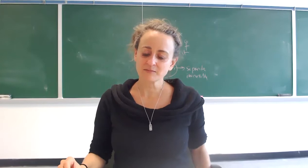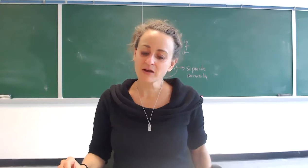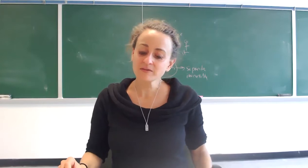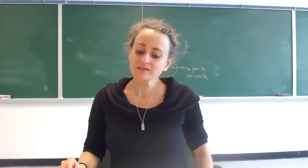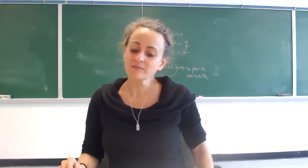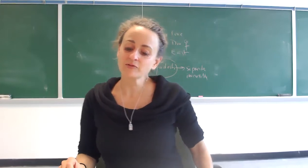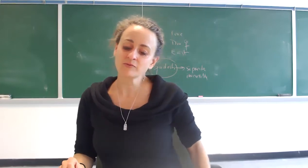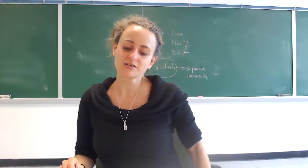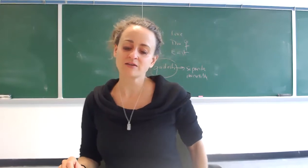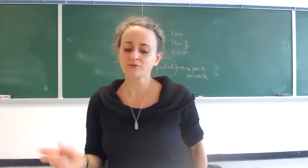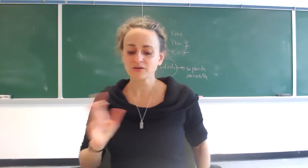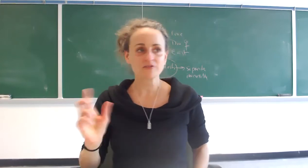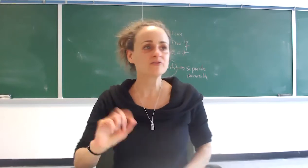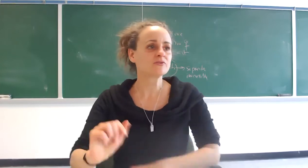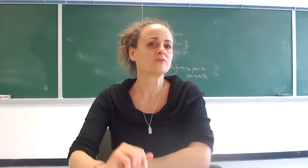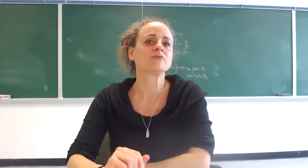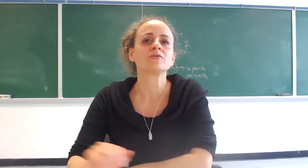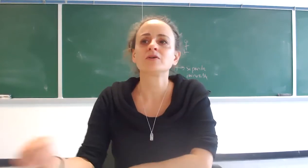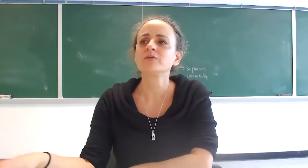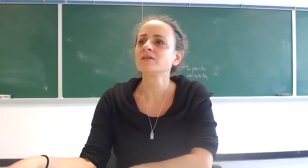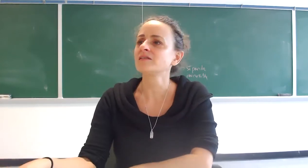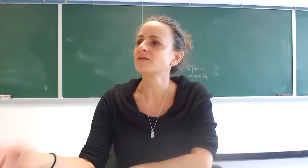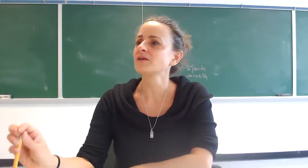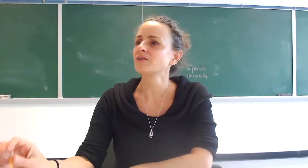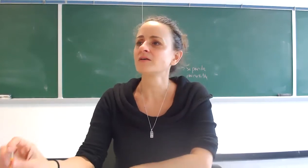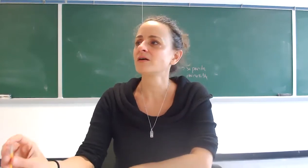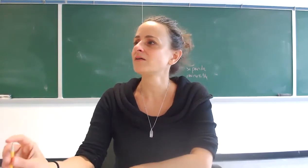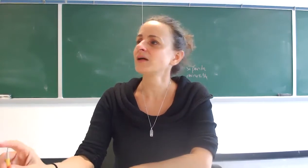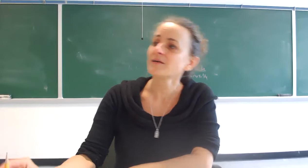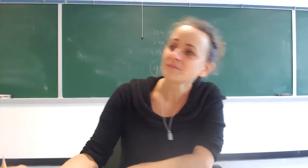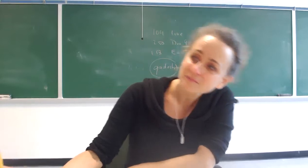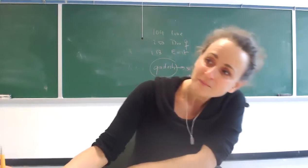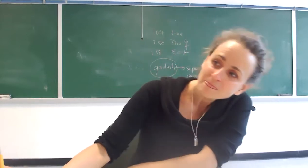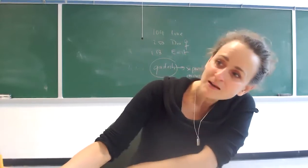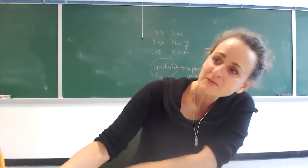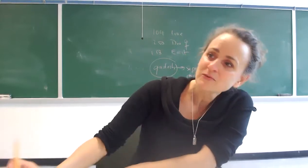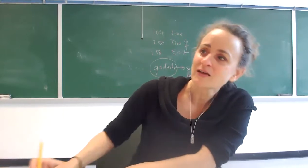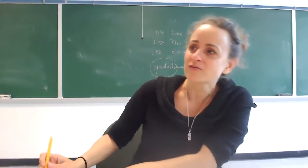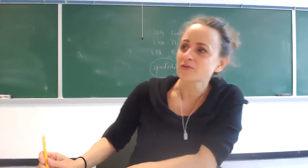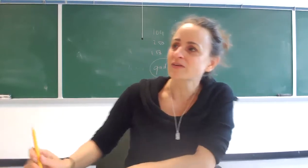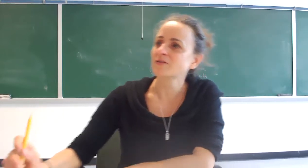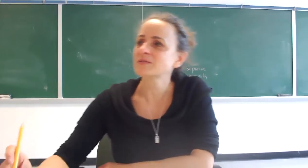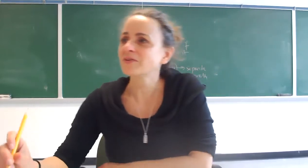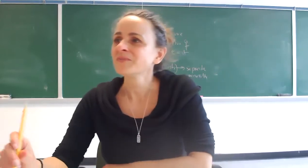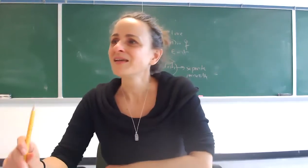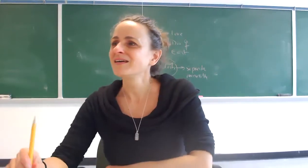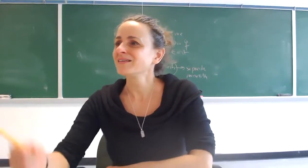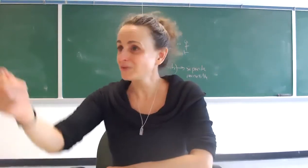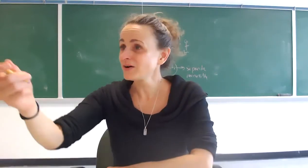perhaps in islam too which i don't know enough to to who is in islam here um alam alam is with headphones you cannot respond uh you are